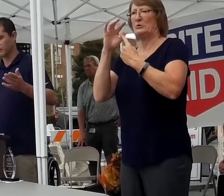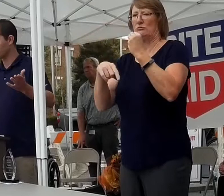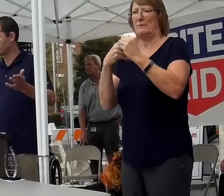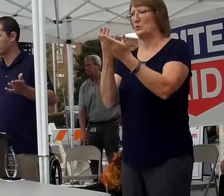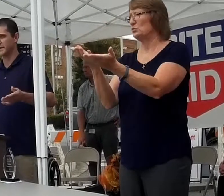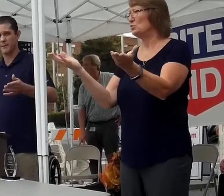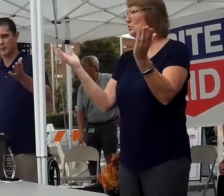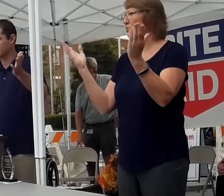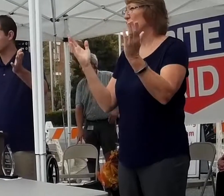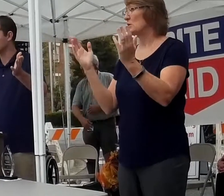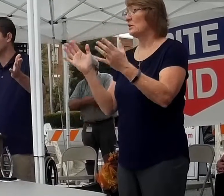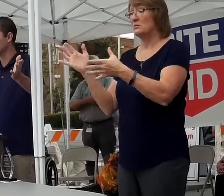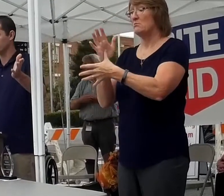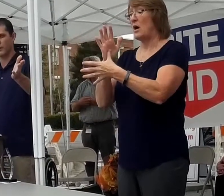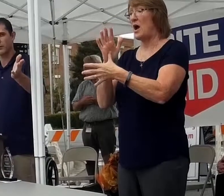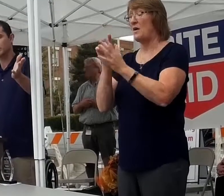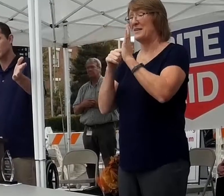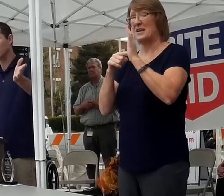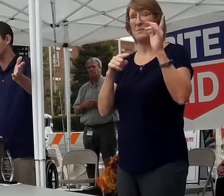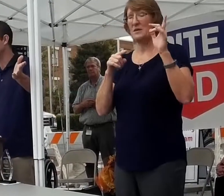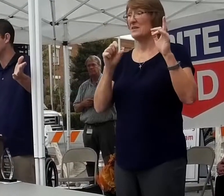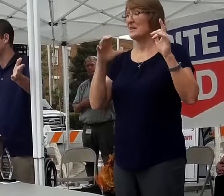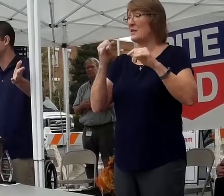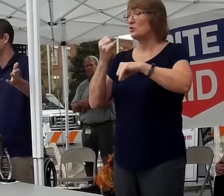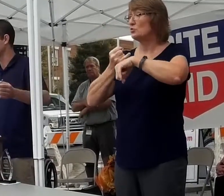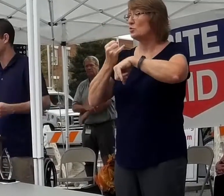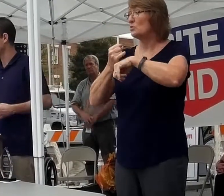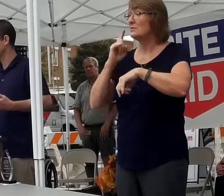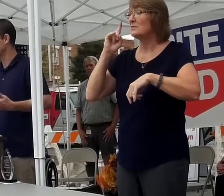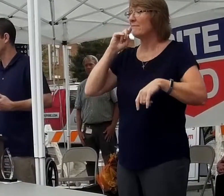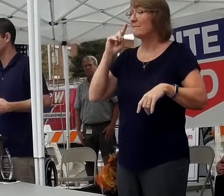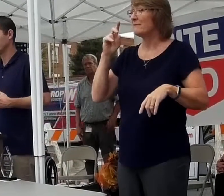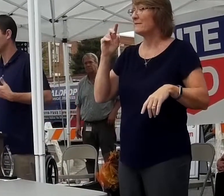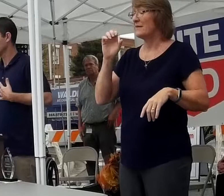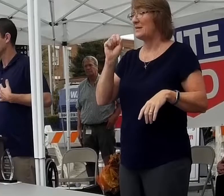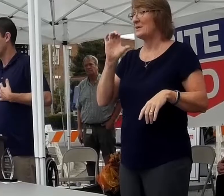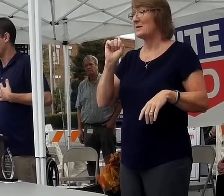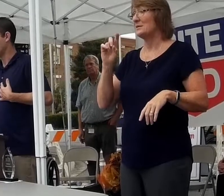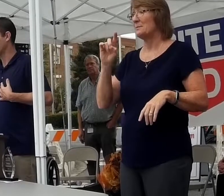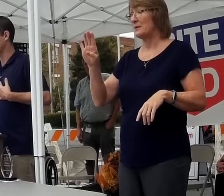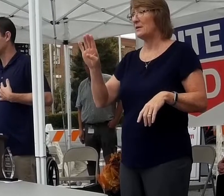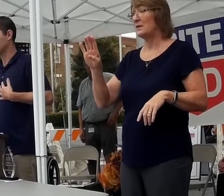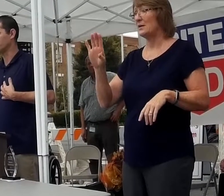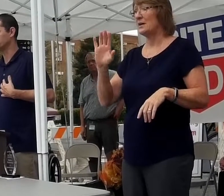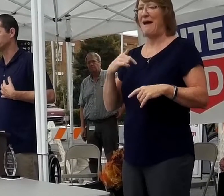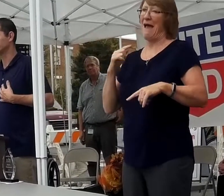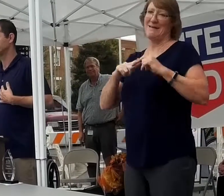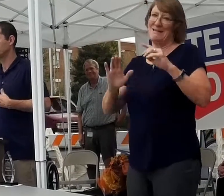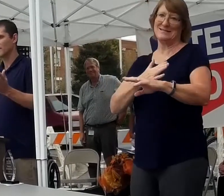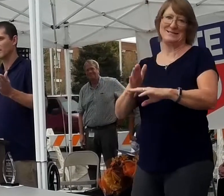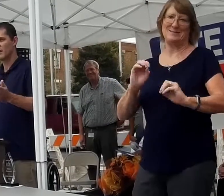you. A prime example is a school for the deaf and blind singing. Let me tell you, I can't hold a tune.